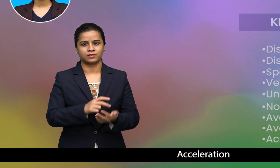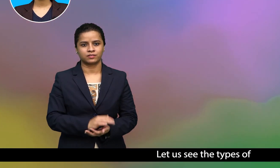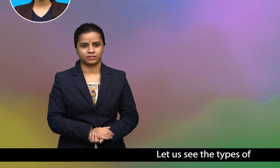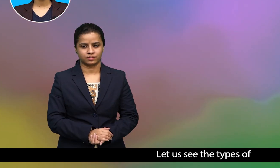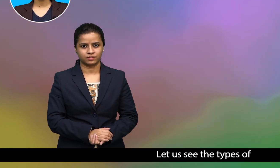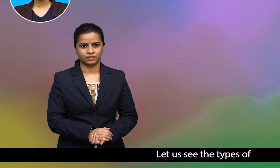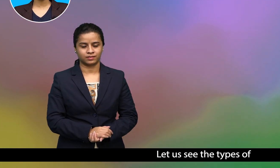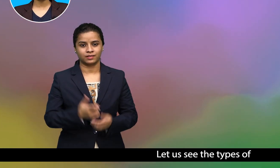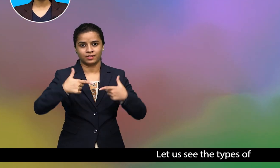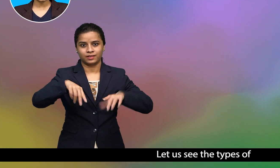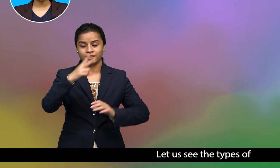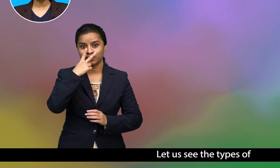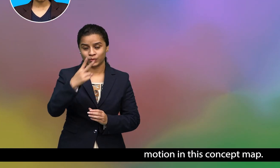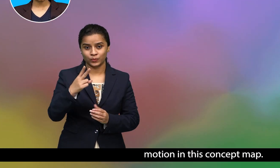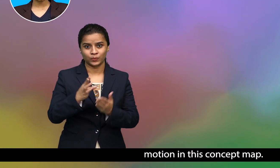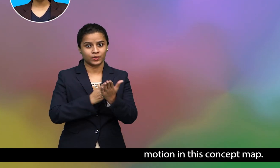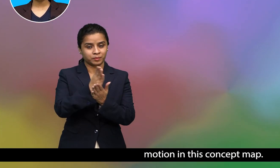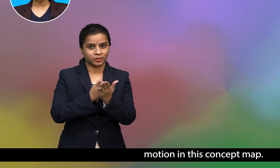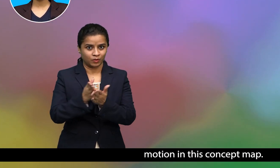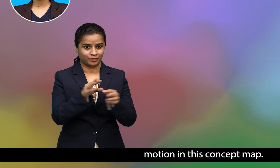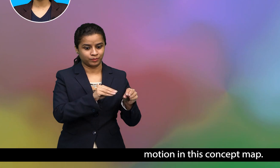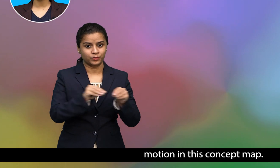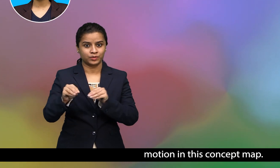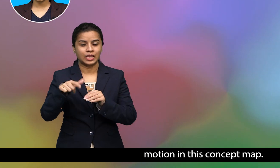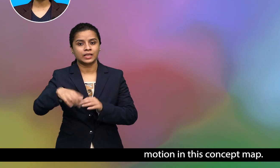let us see the types of motion in this concept map